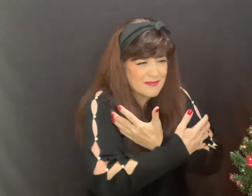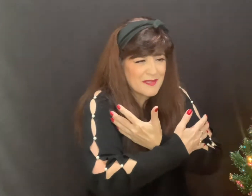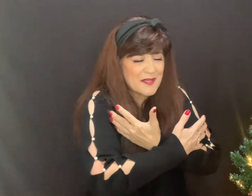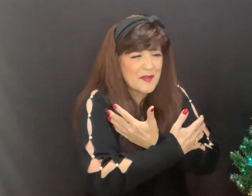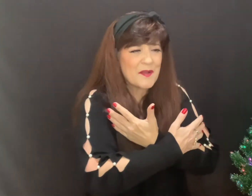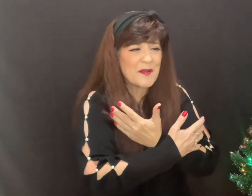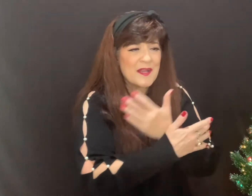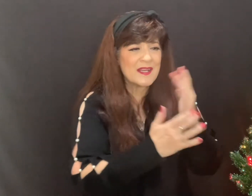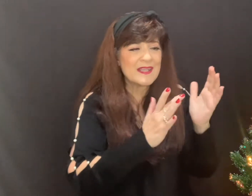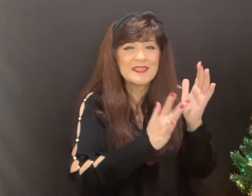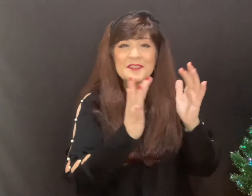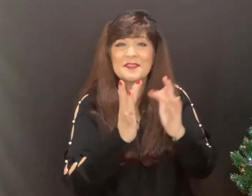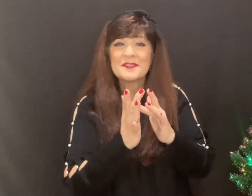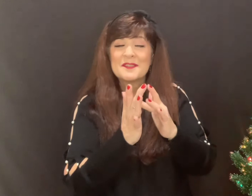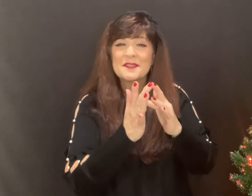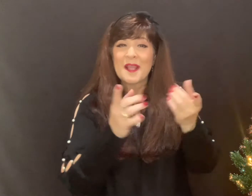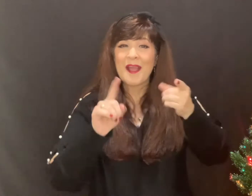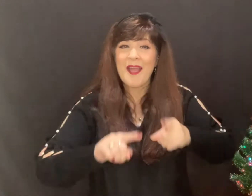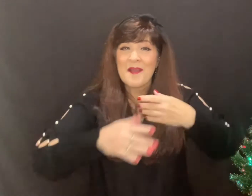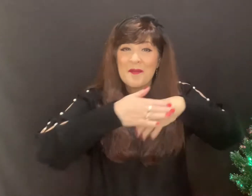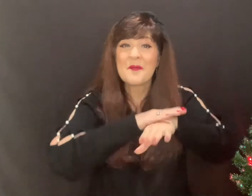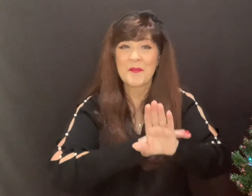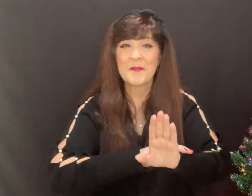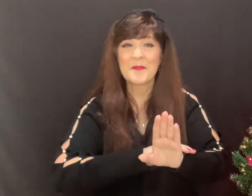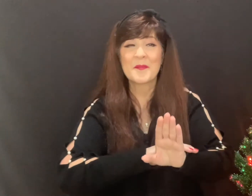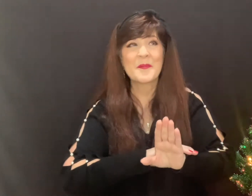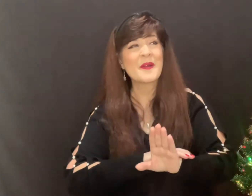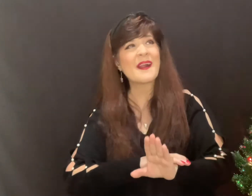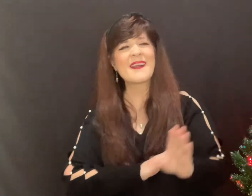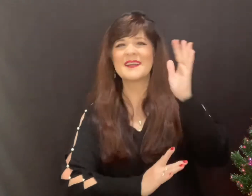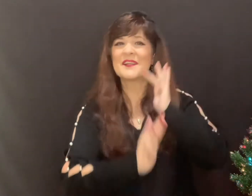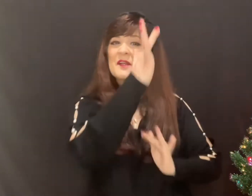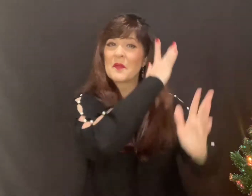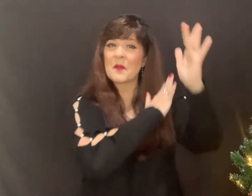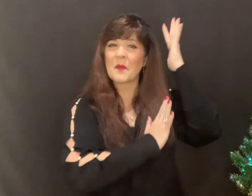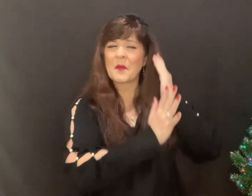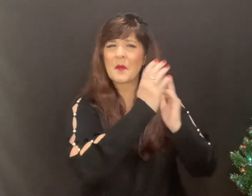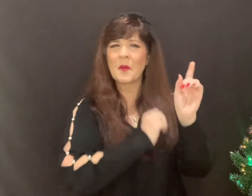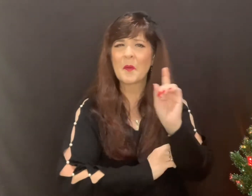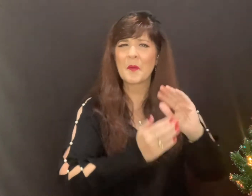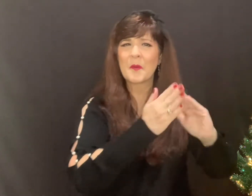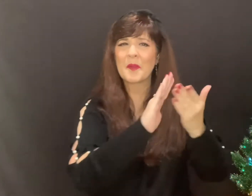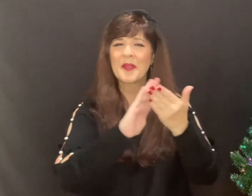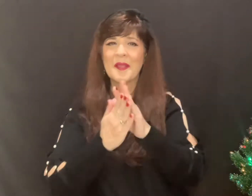born. Long time ago in Bethlehem,